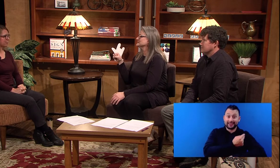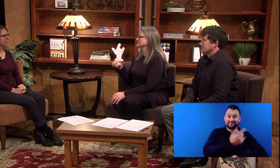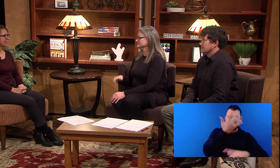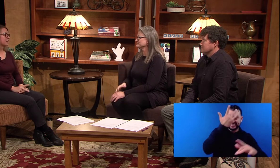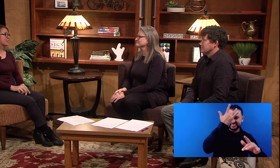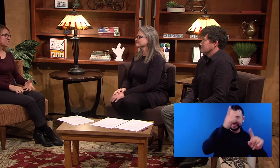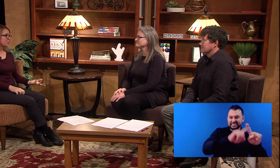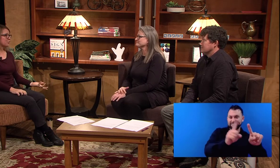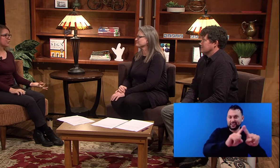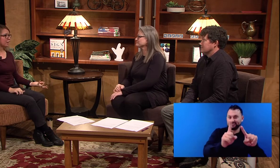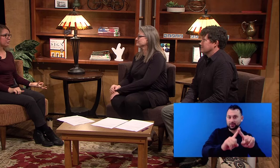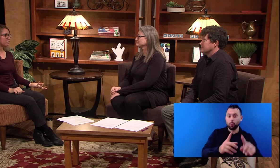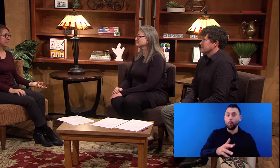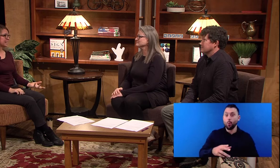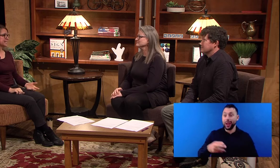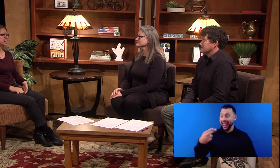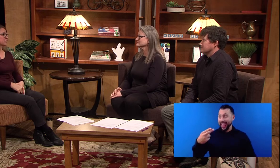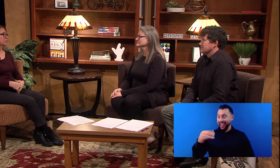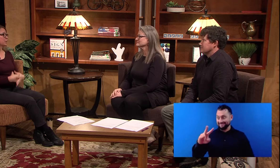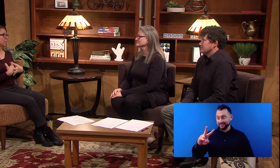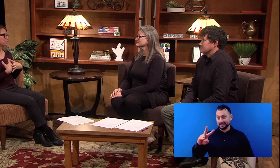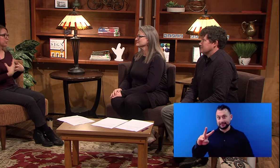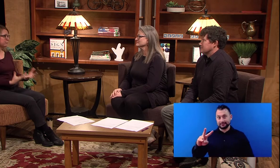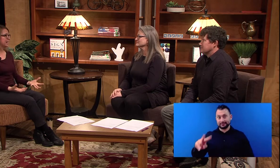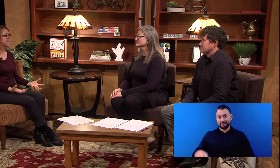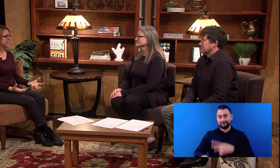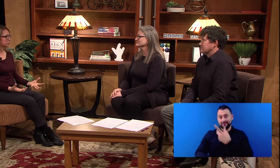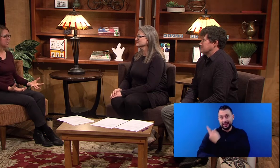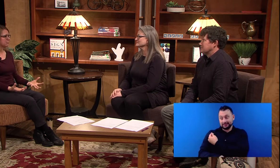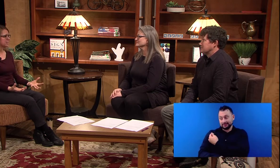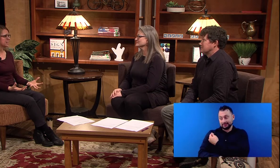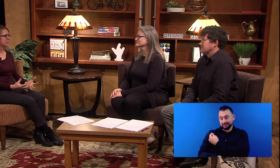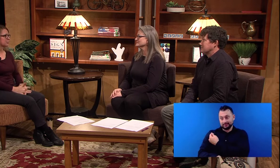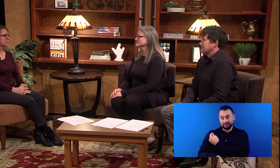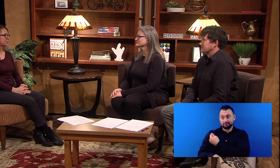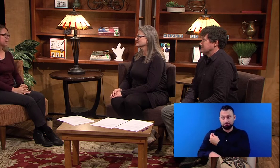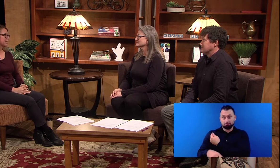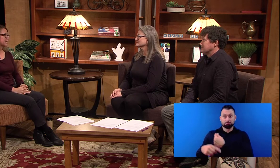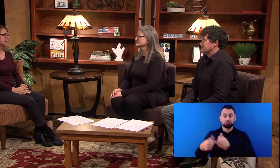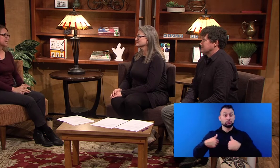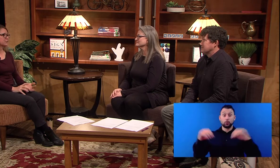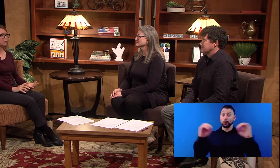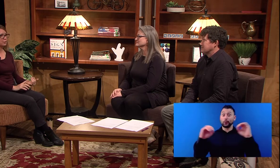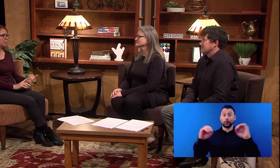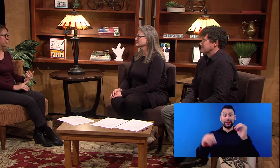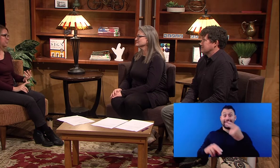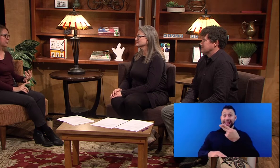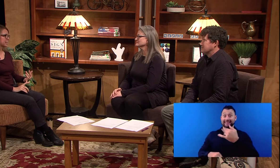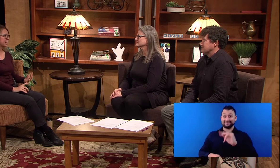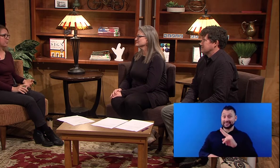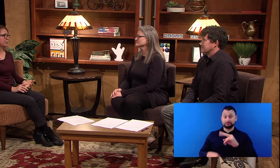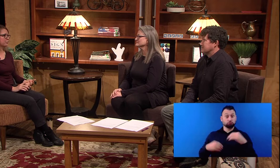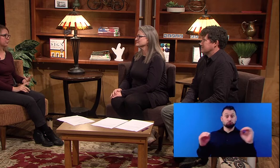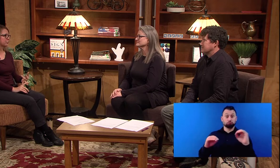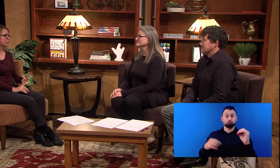Okay. So there are no vaccines for like preventing HIV. There's only vaccines for COVID, for example, for flu.